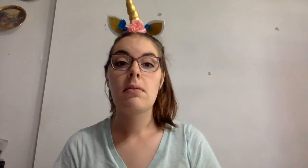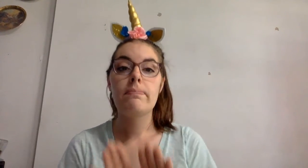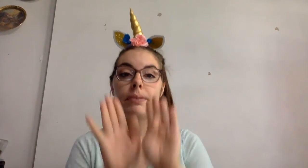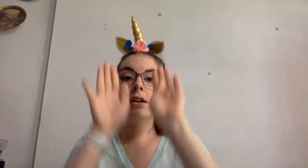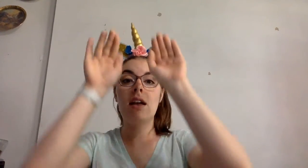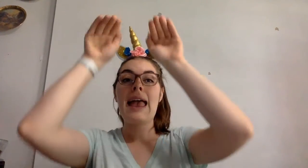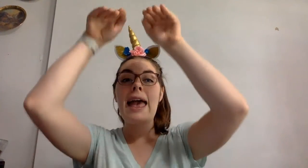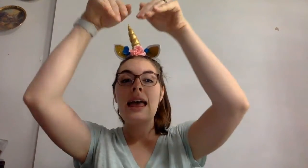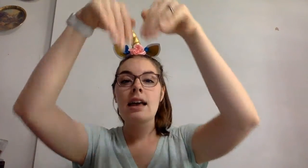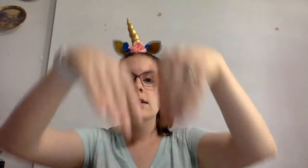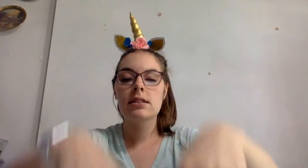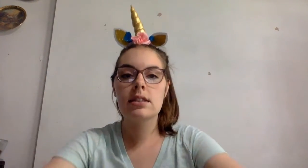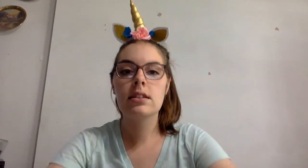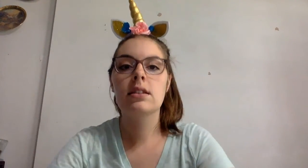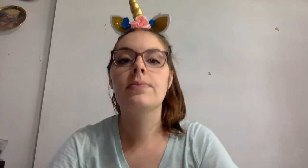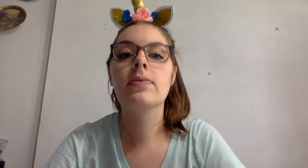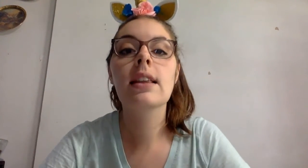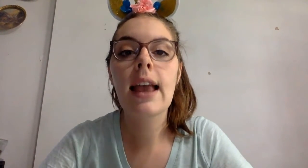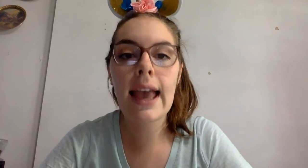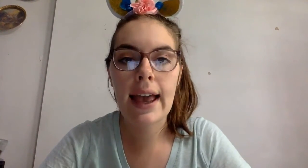B-e-t. E.